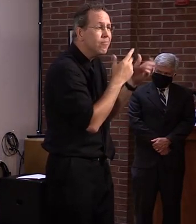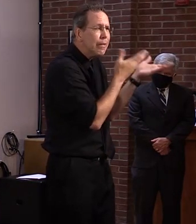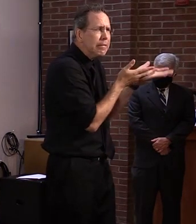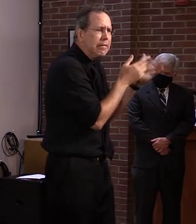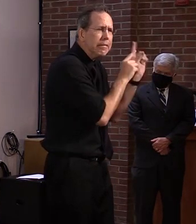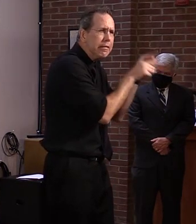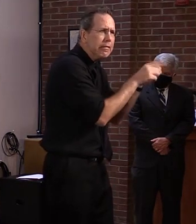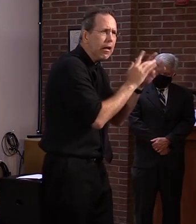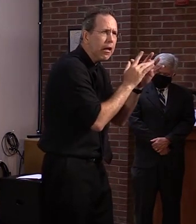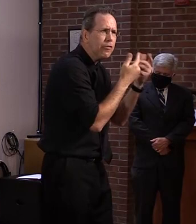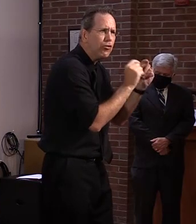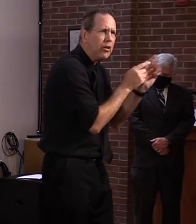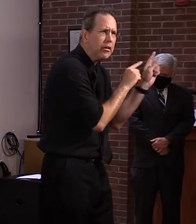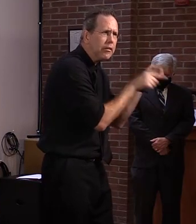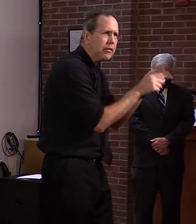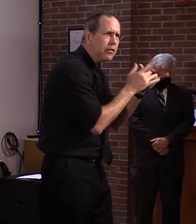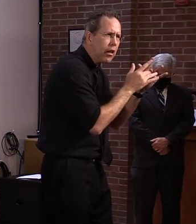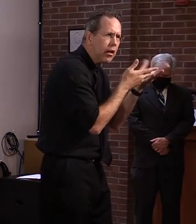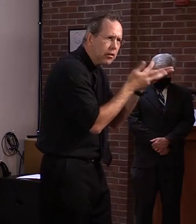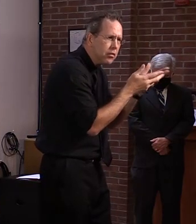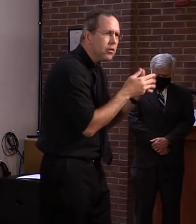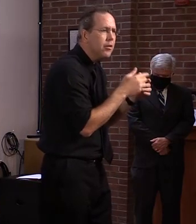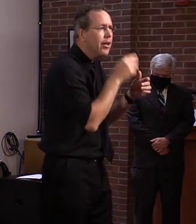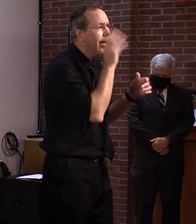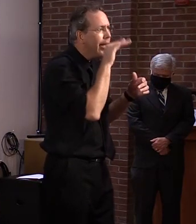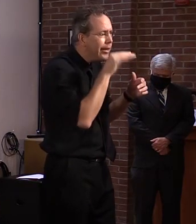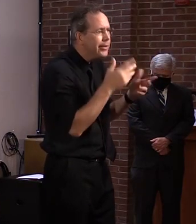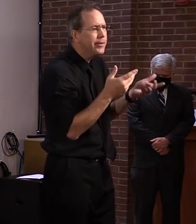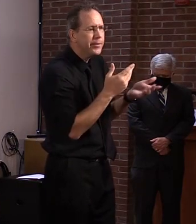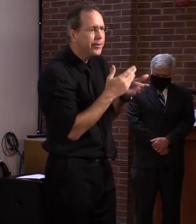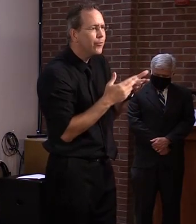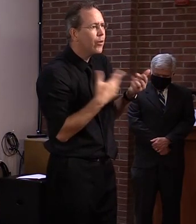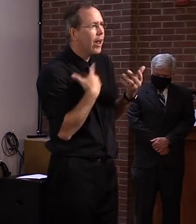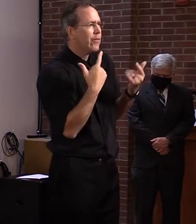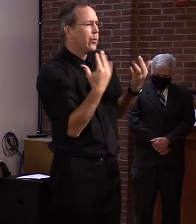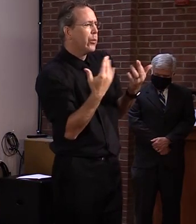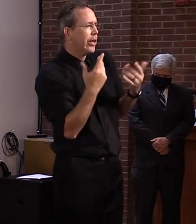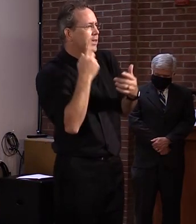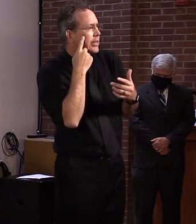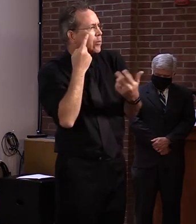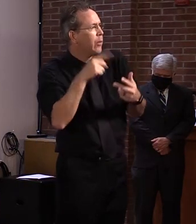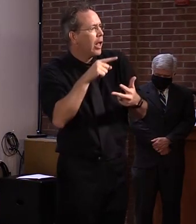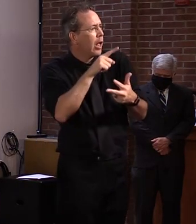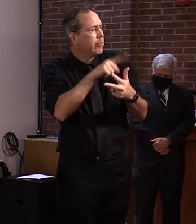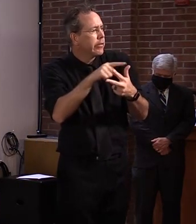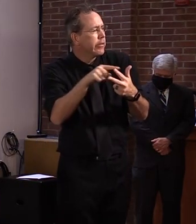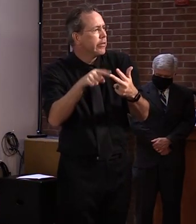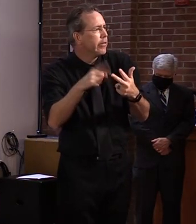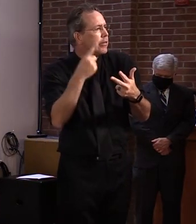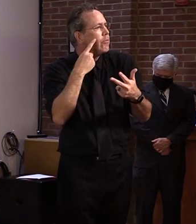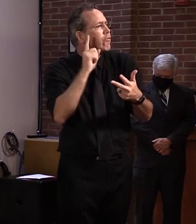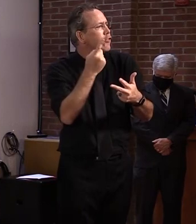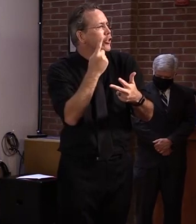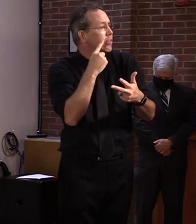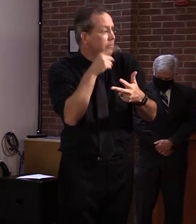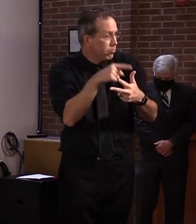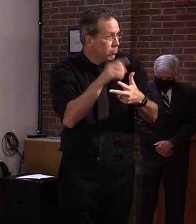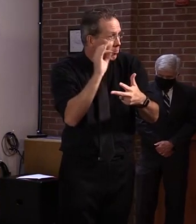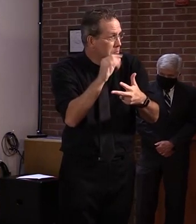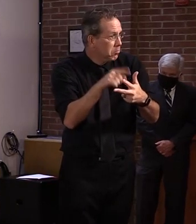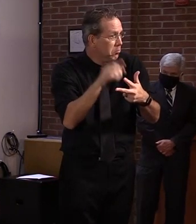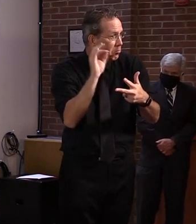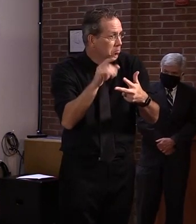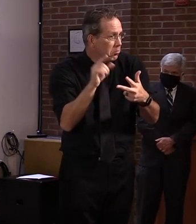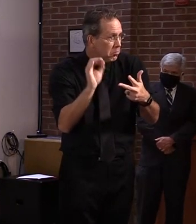otherwise, um, right now during the transition, you know, those are the locations open and we will be opening up other ones.